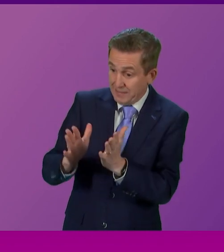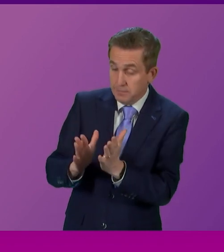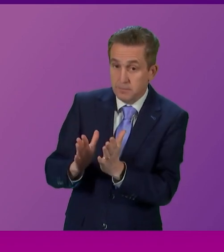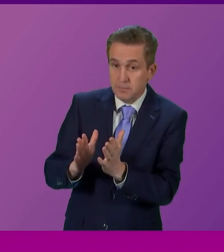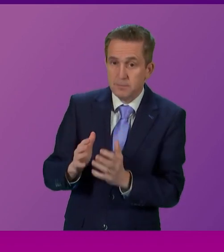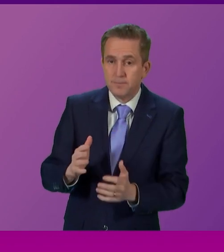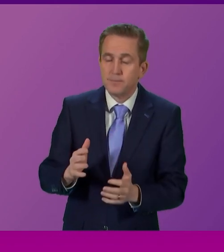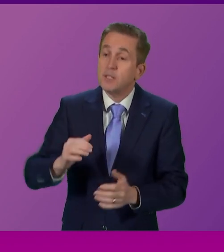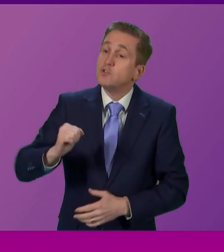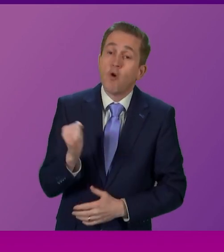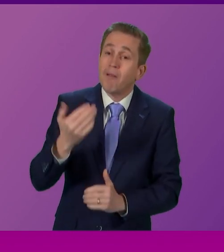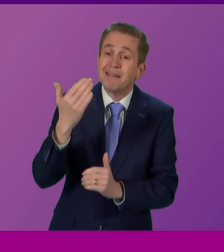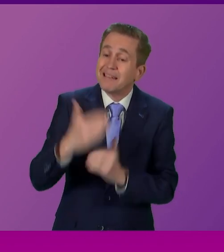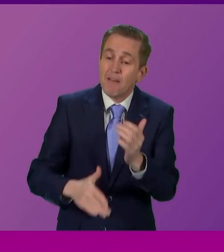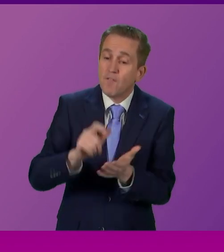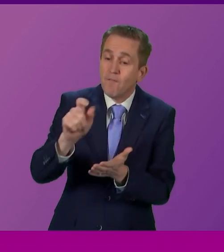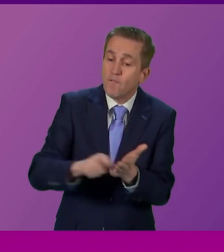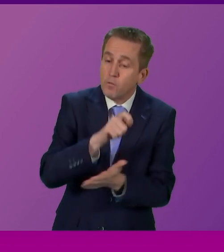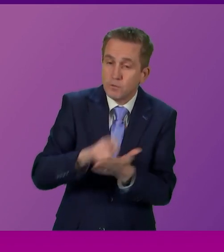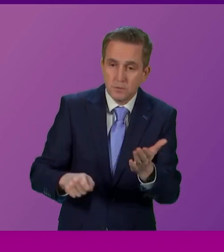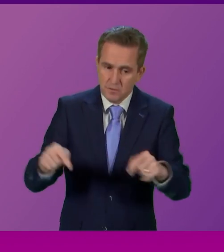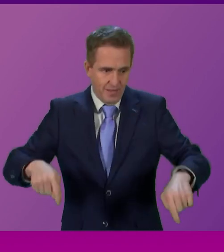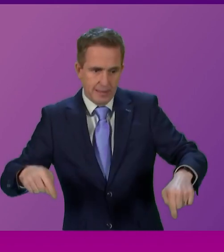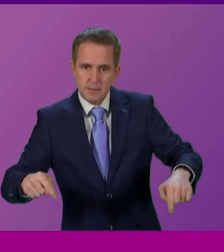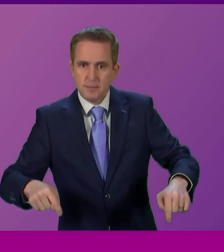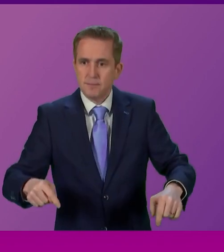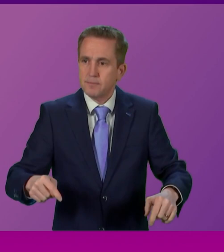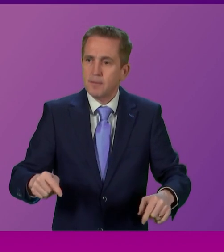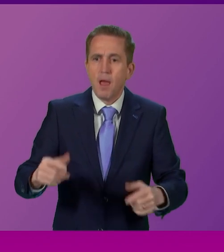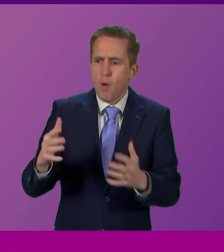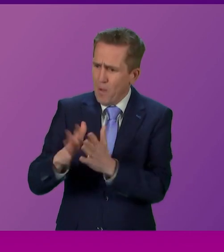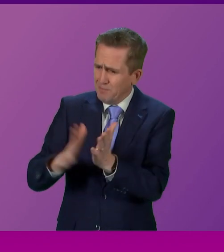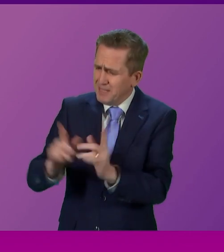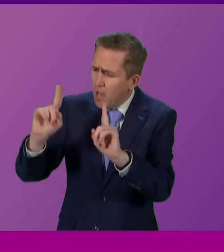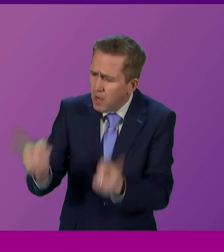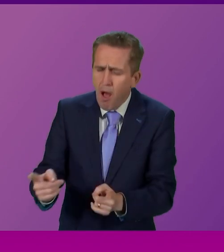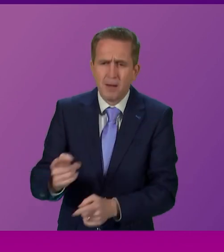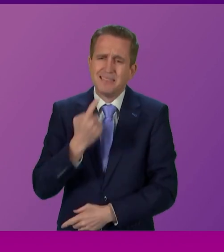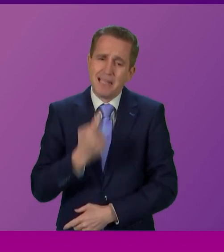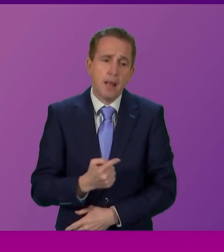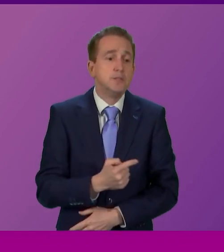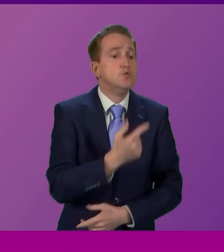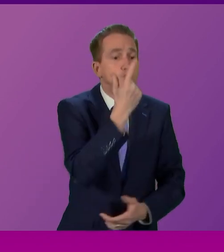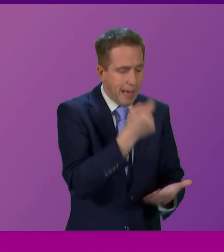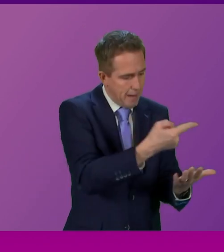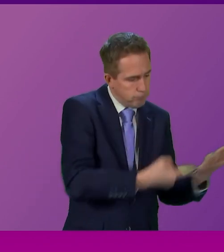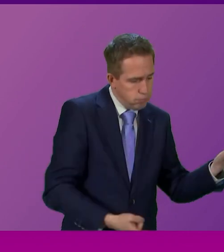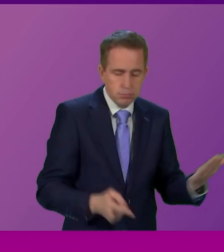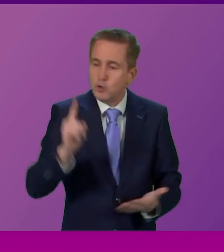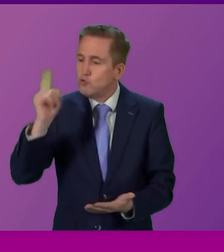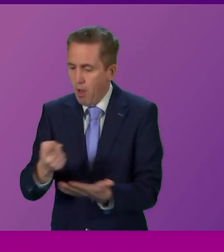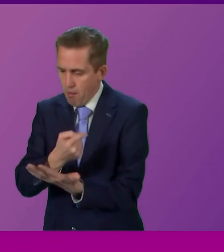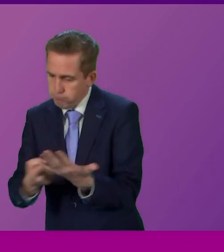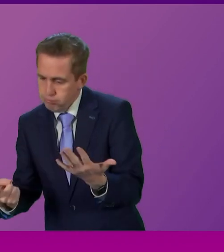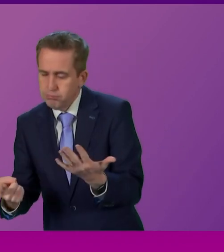not vote for tell us what we can and cannot do? The patronising remarks I hear I just